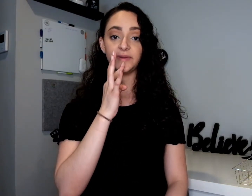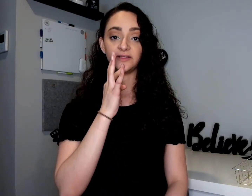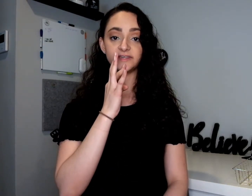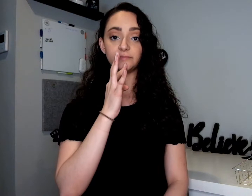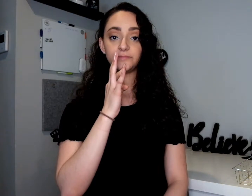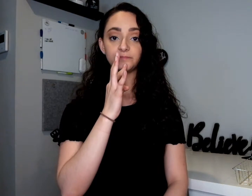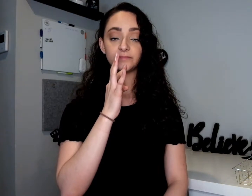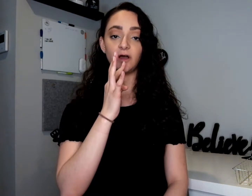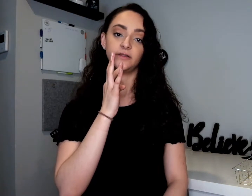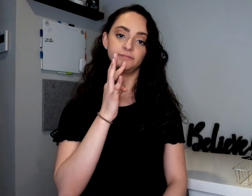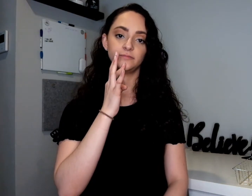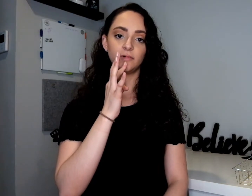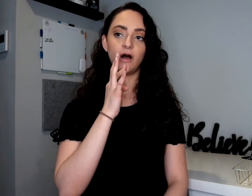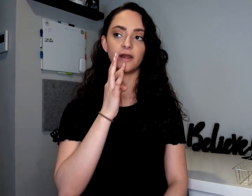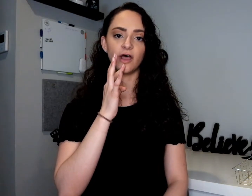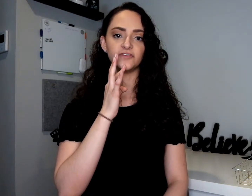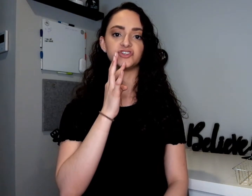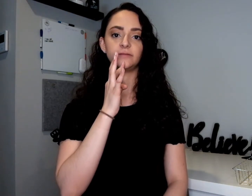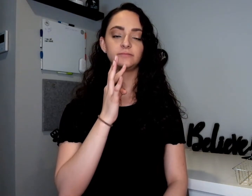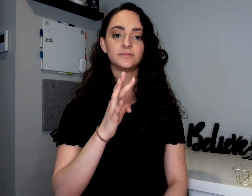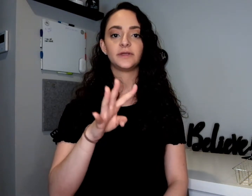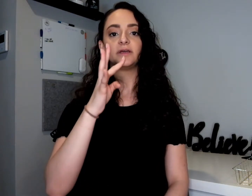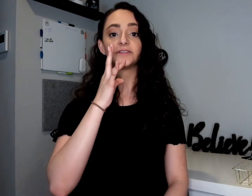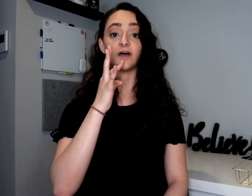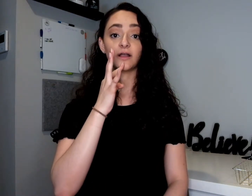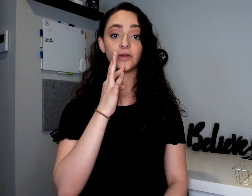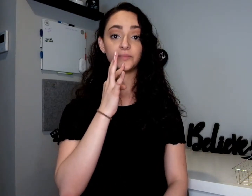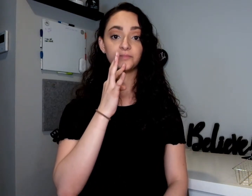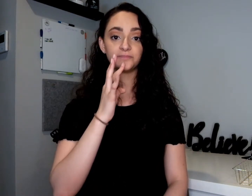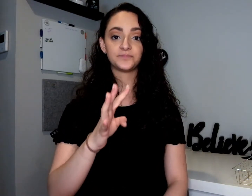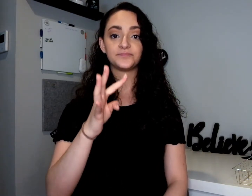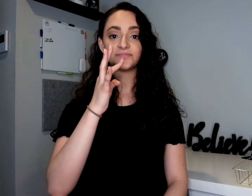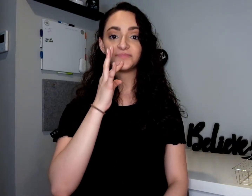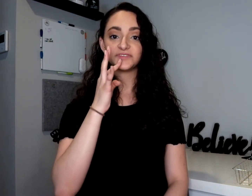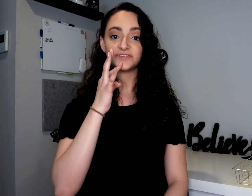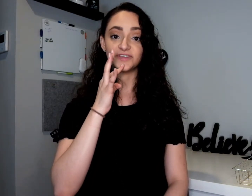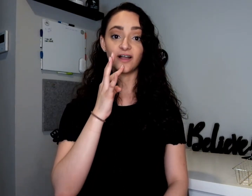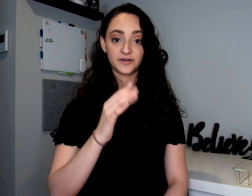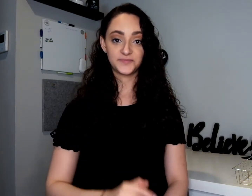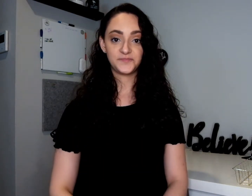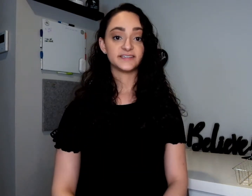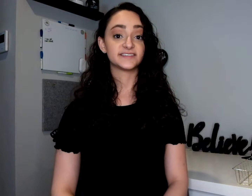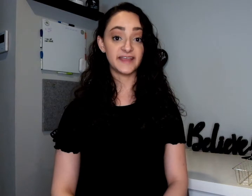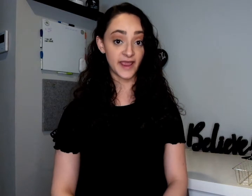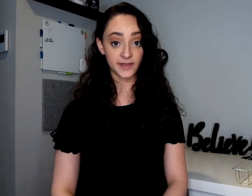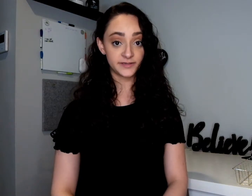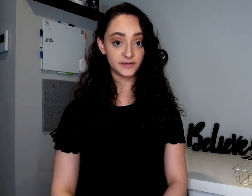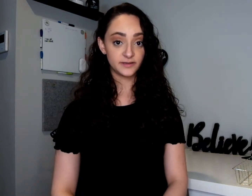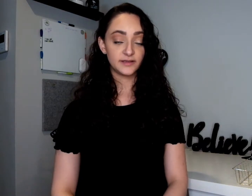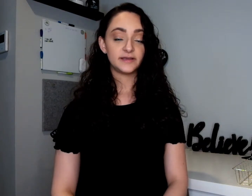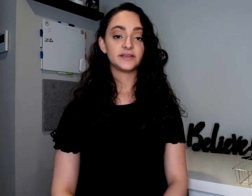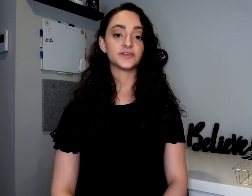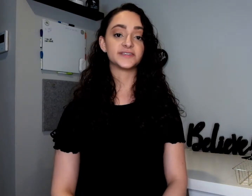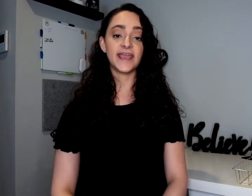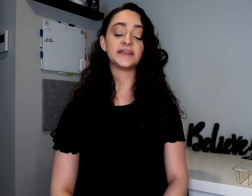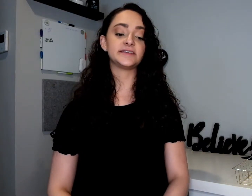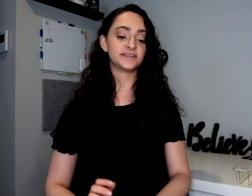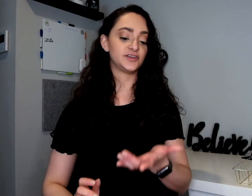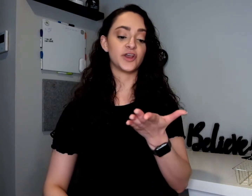bounce it. On and off your chin. Talk. Talk. Stand. Stand. stand is your non